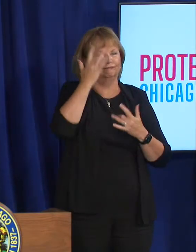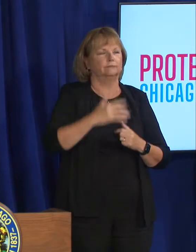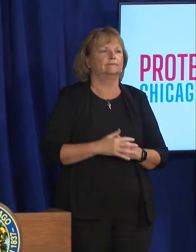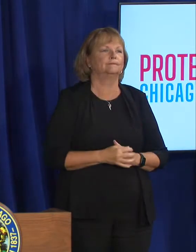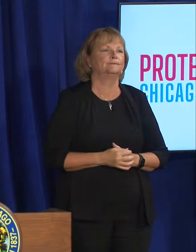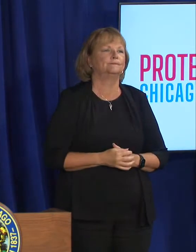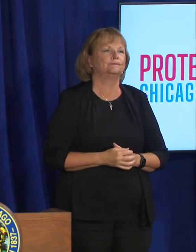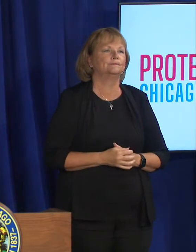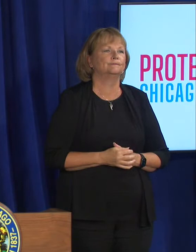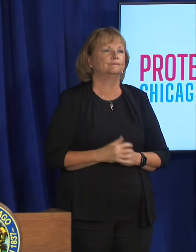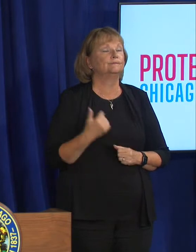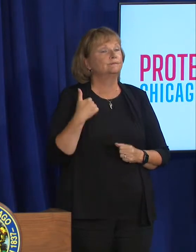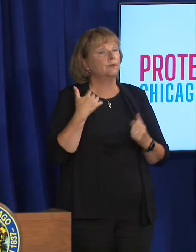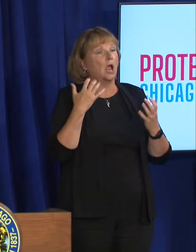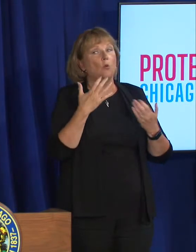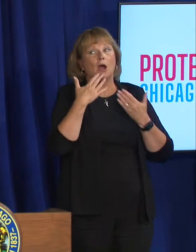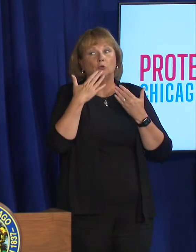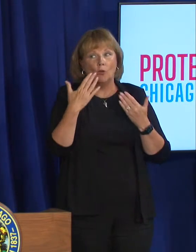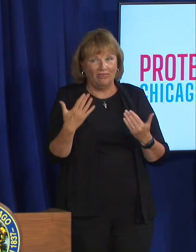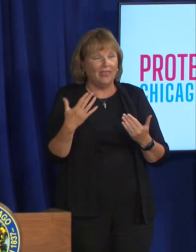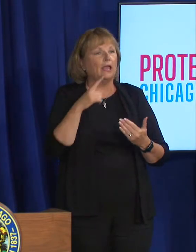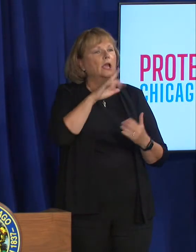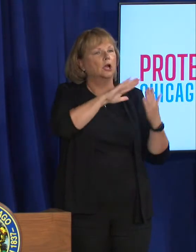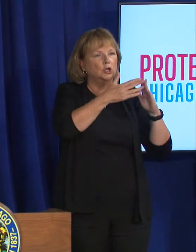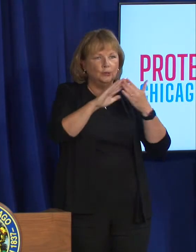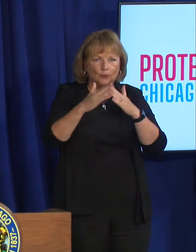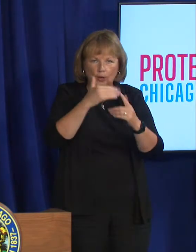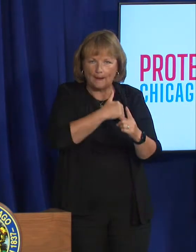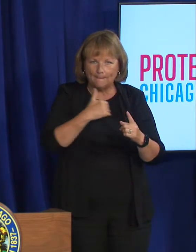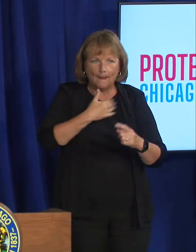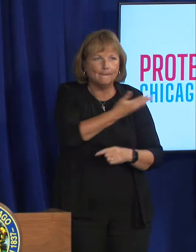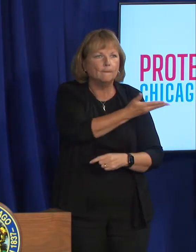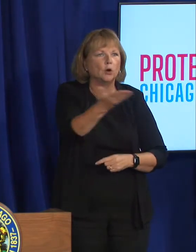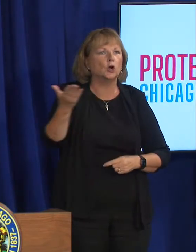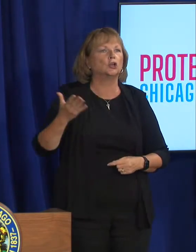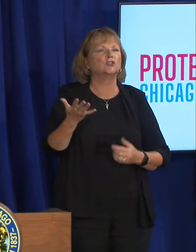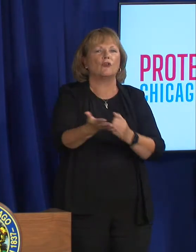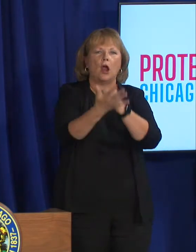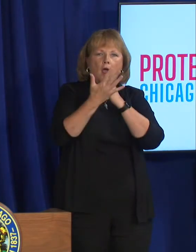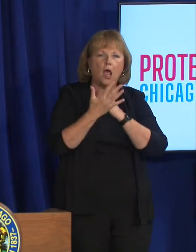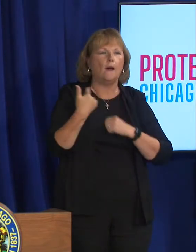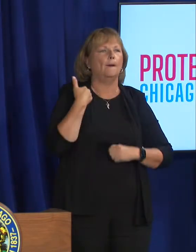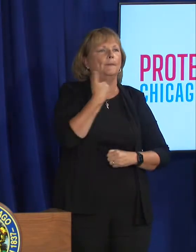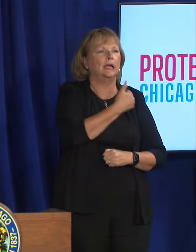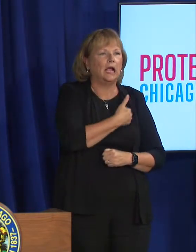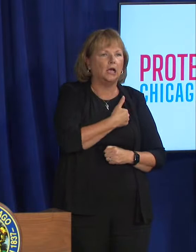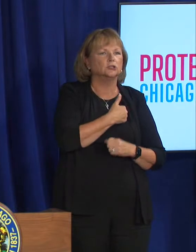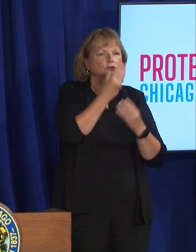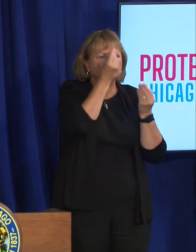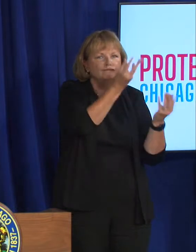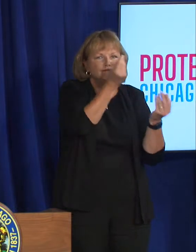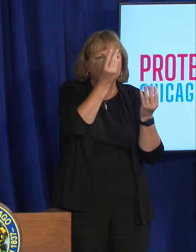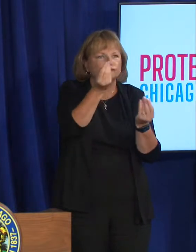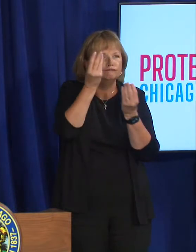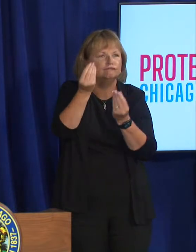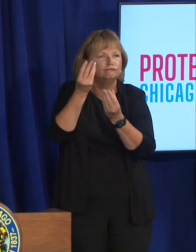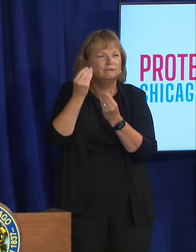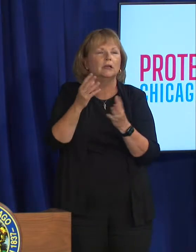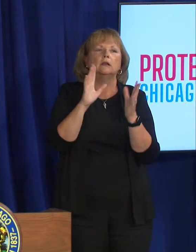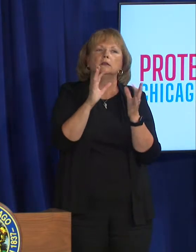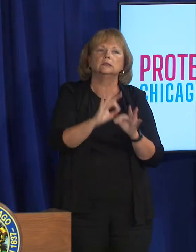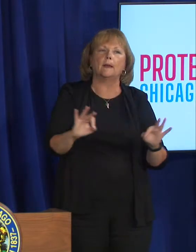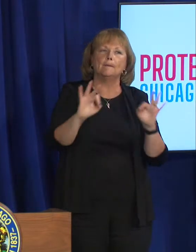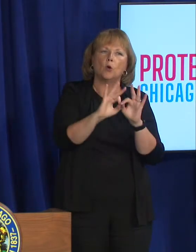I want to thank our engaged community members who are helping us share information that's accurate